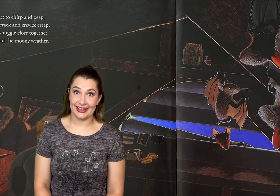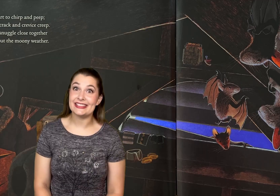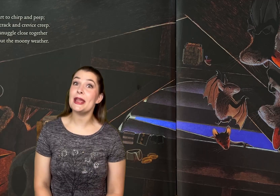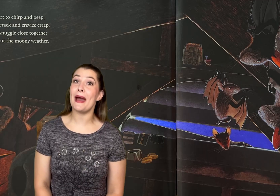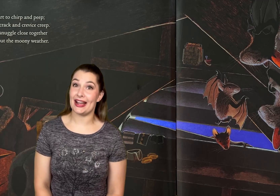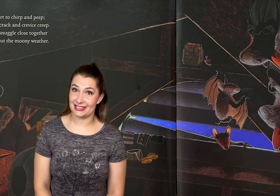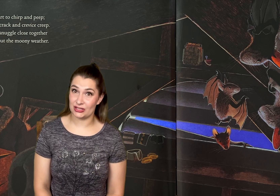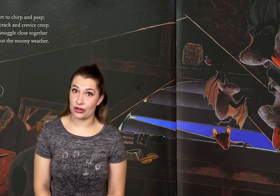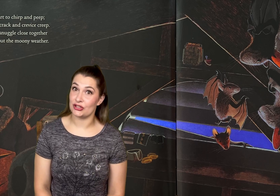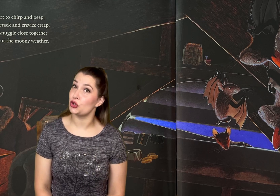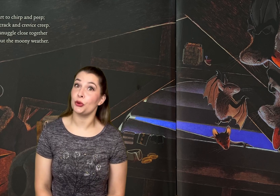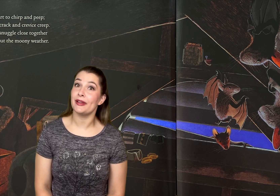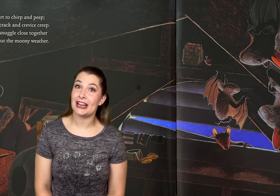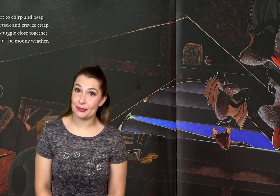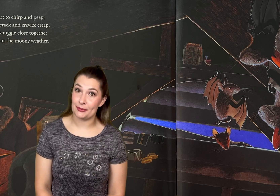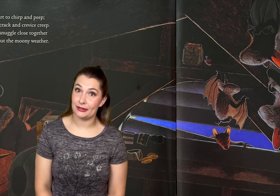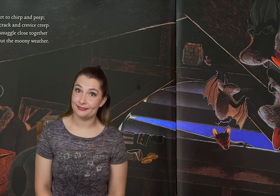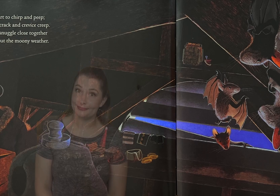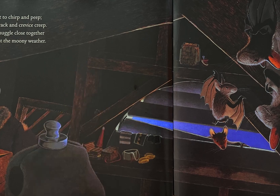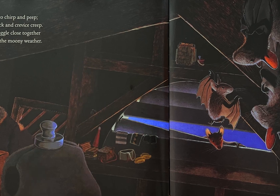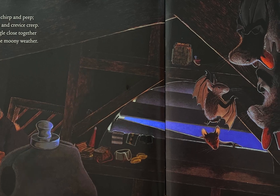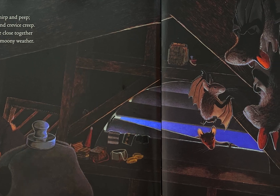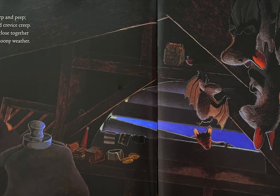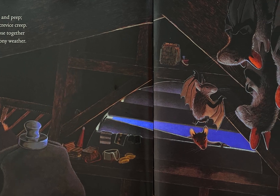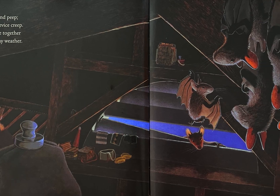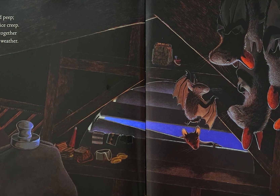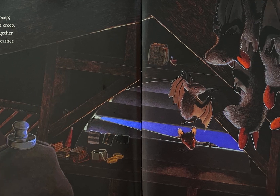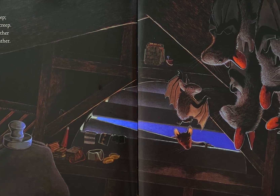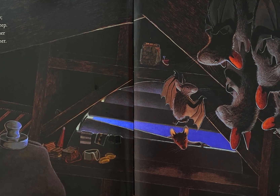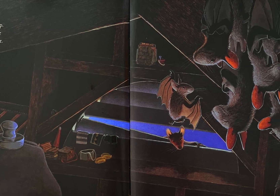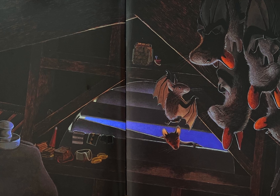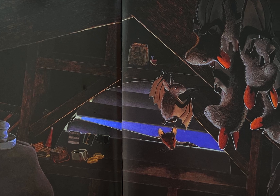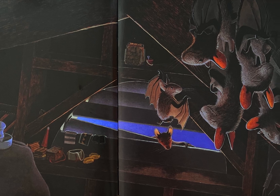Day bats start to chirp and peep! Now back to the crack and crevice creep!